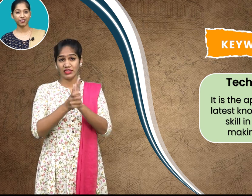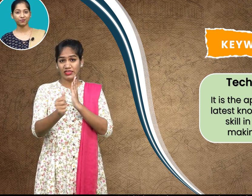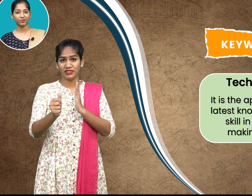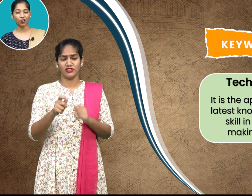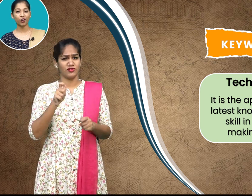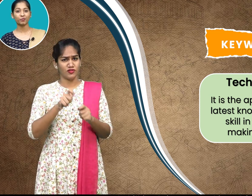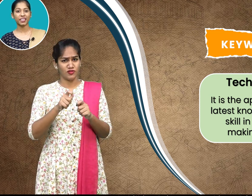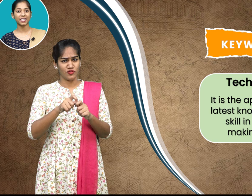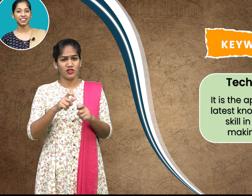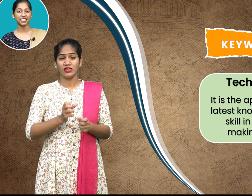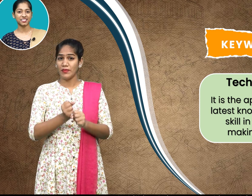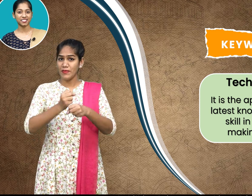or making things